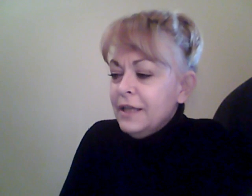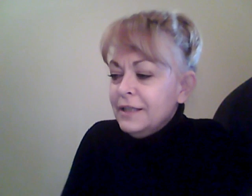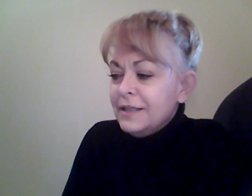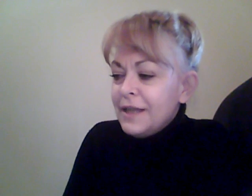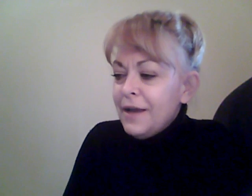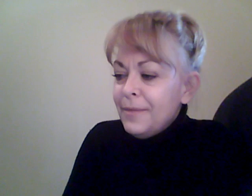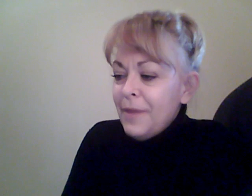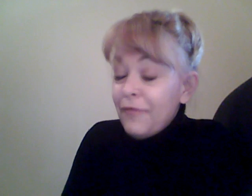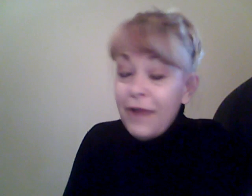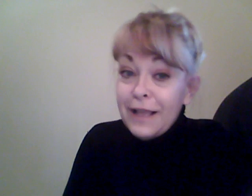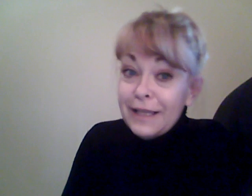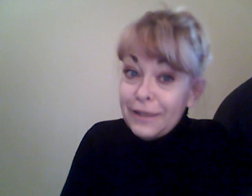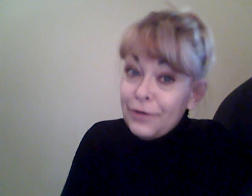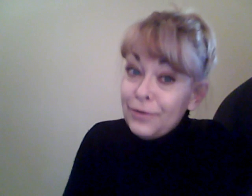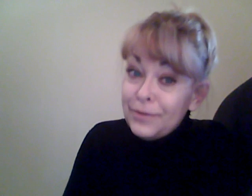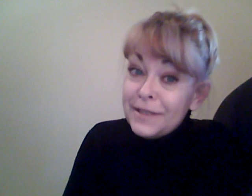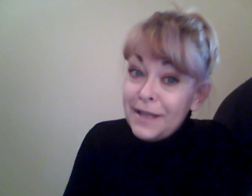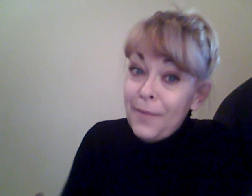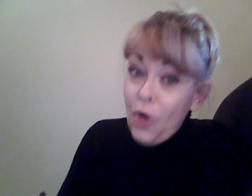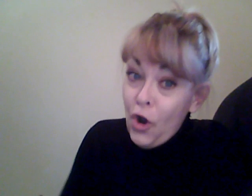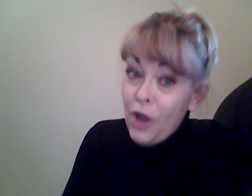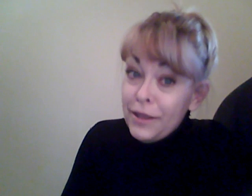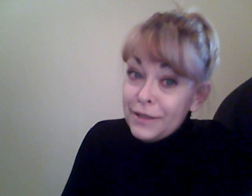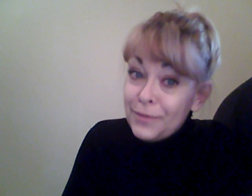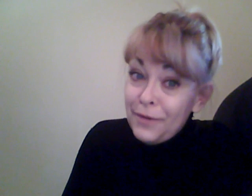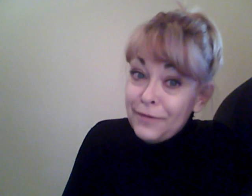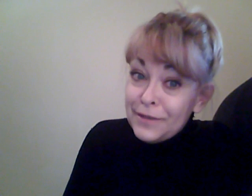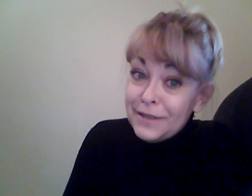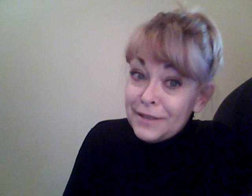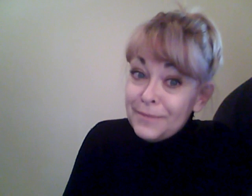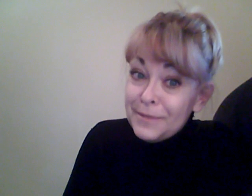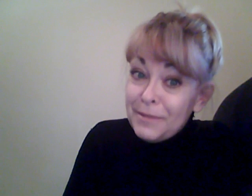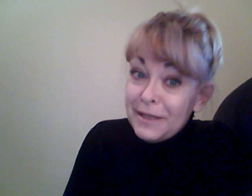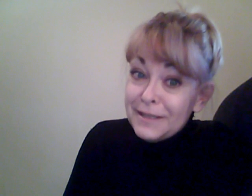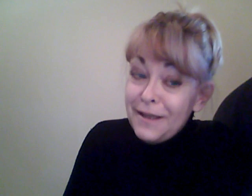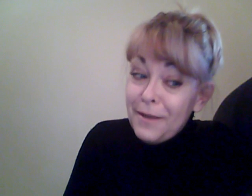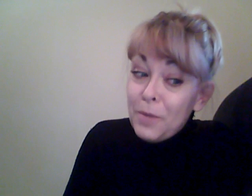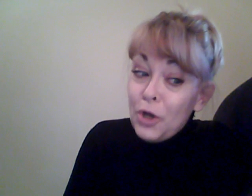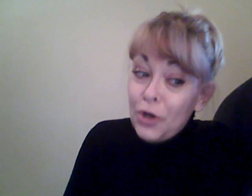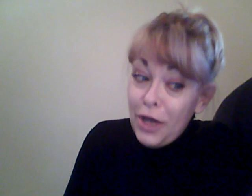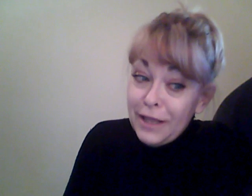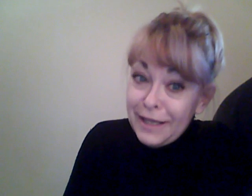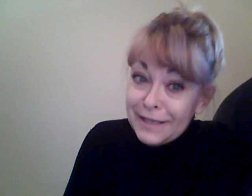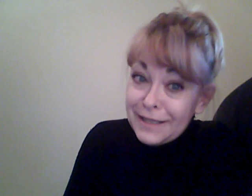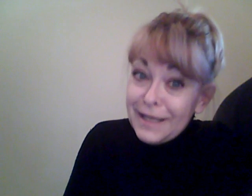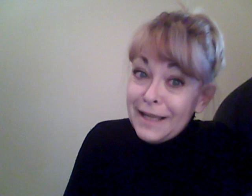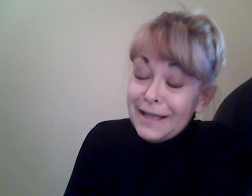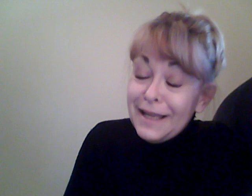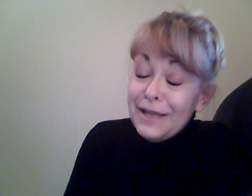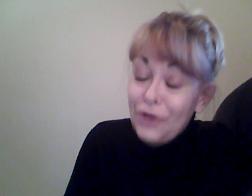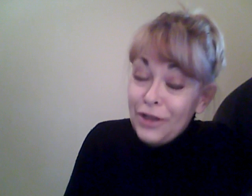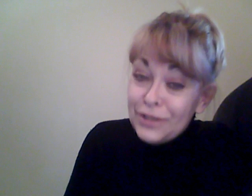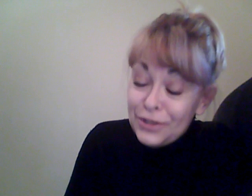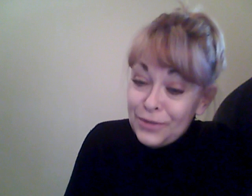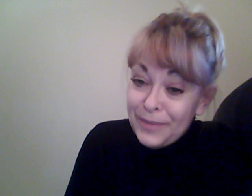And, frankly, the only reason I'm on this welfare system is because I'm not lazy and not stupid.